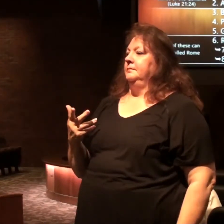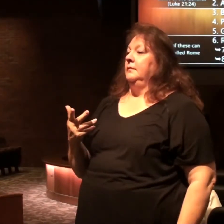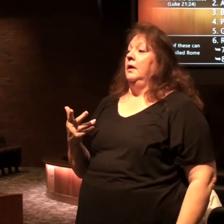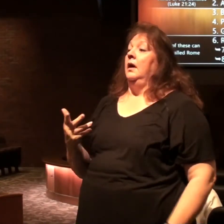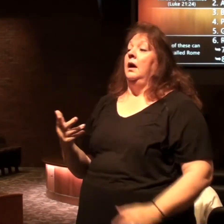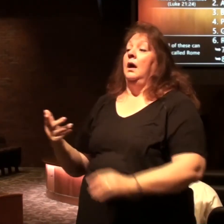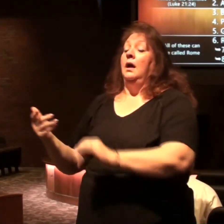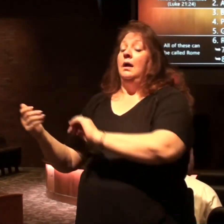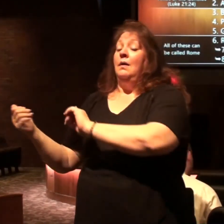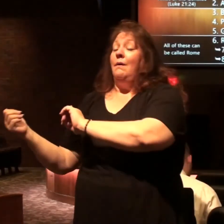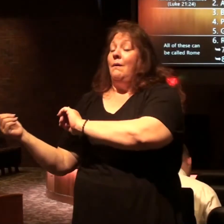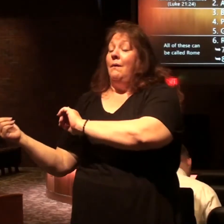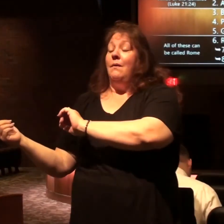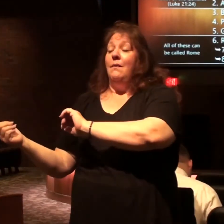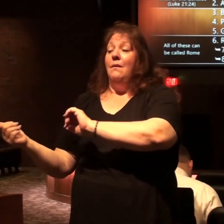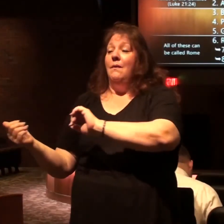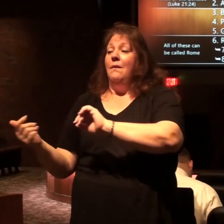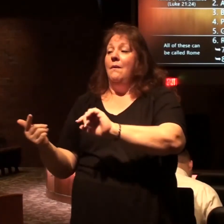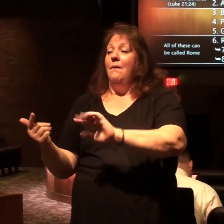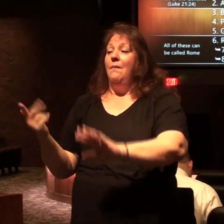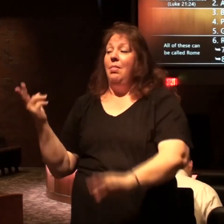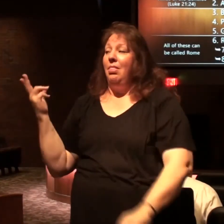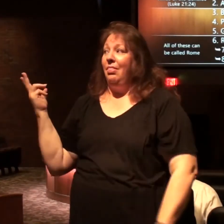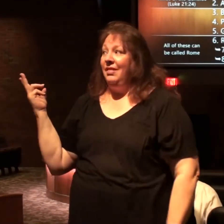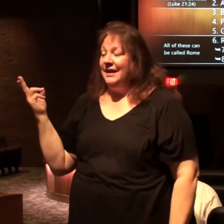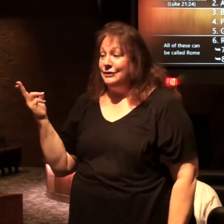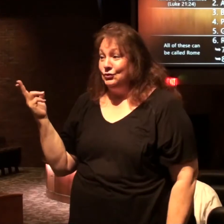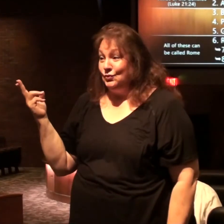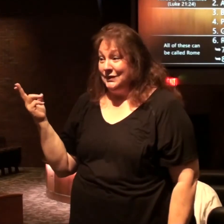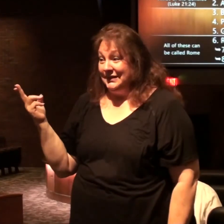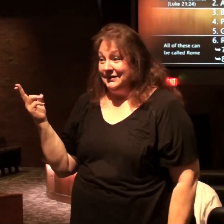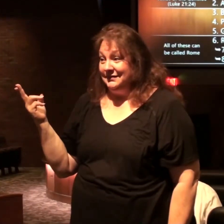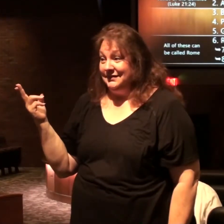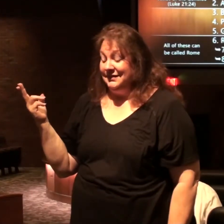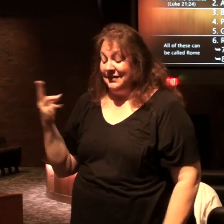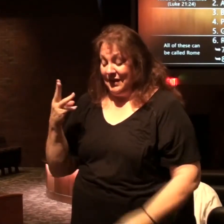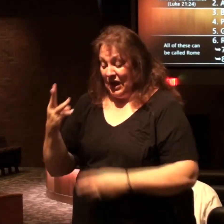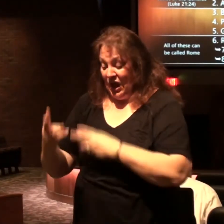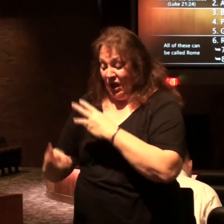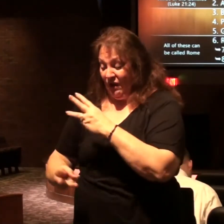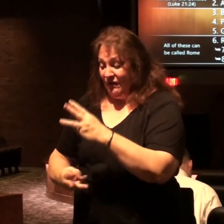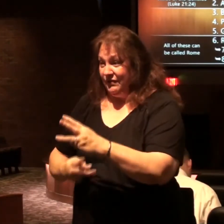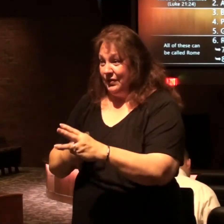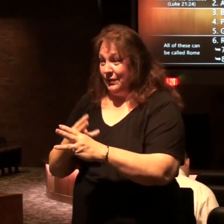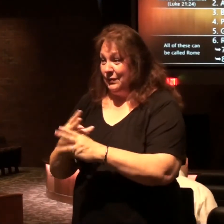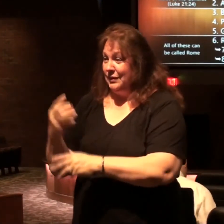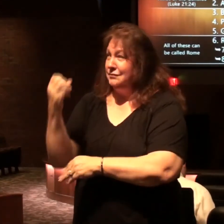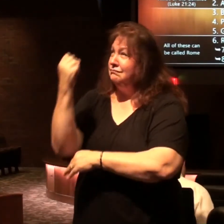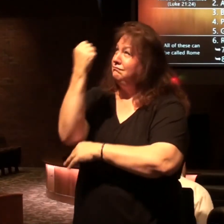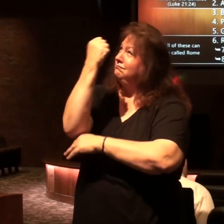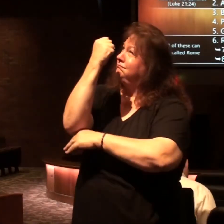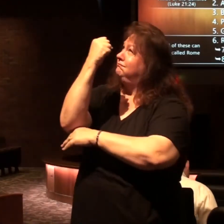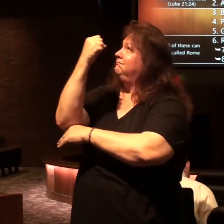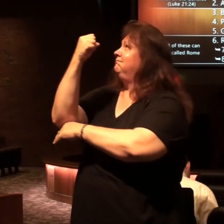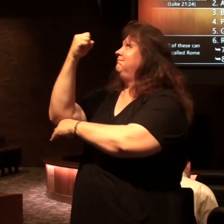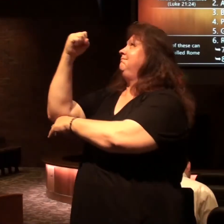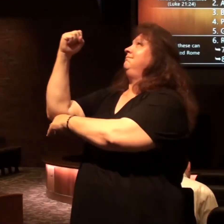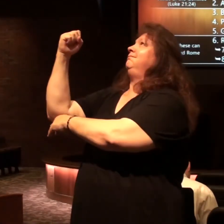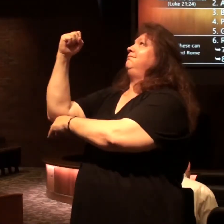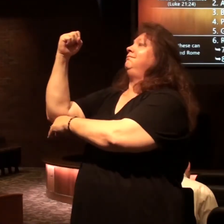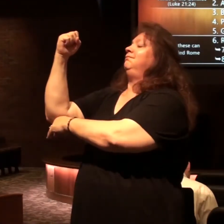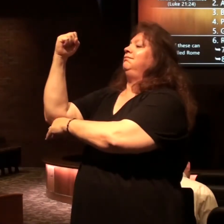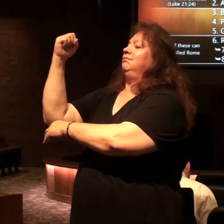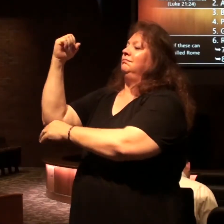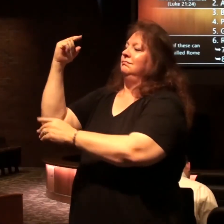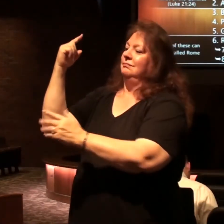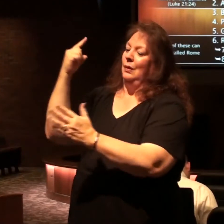all the history of the world and its rebellion against God has now come